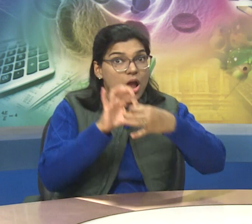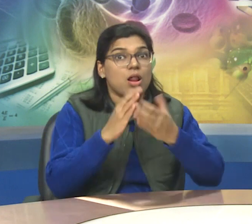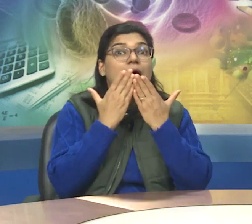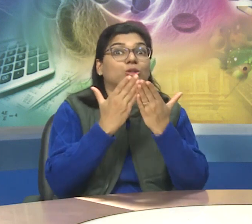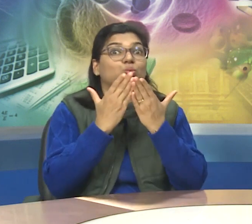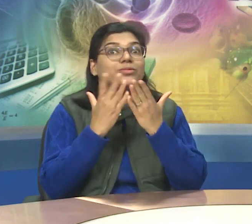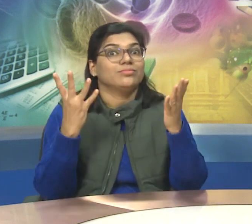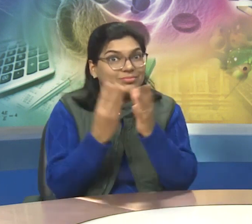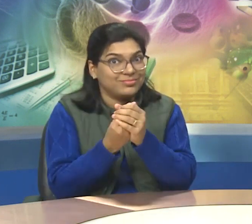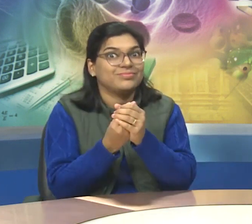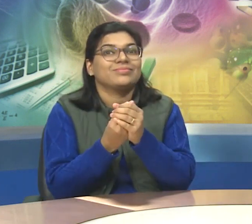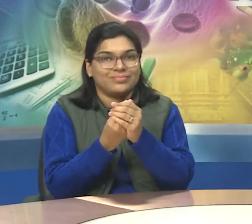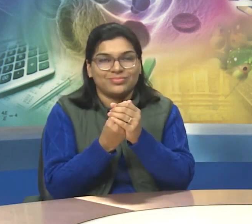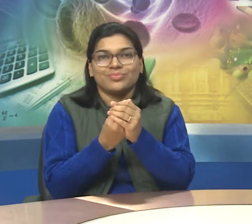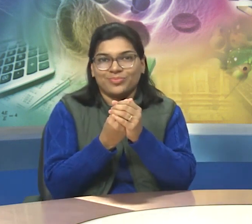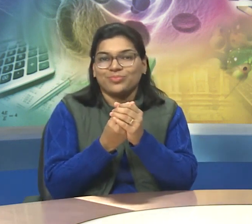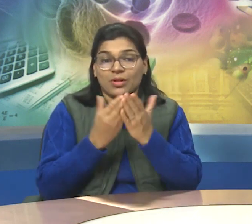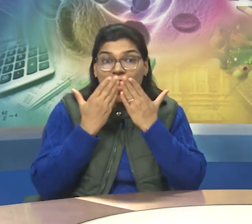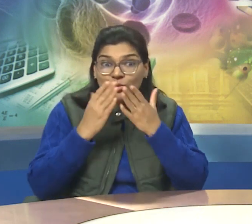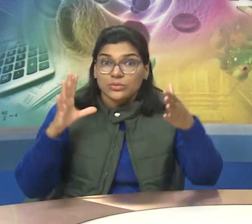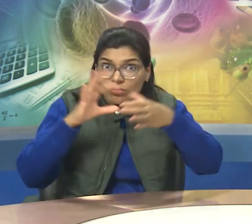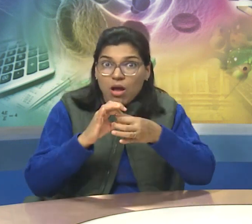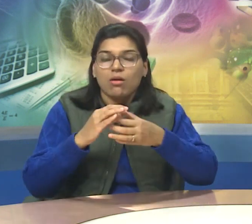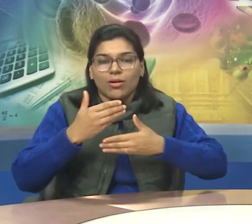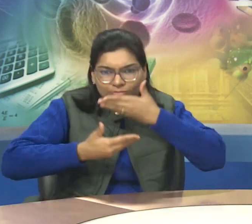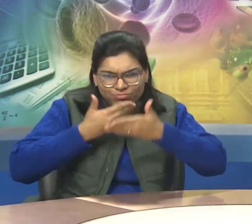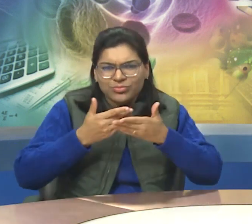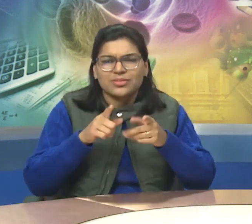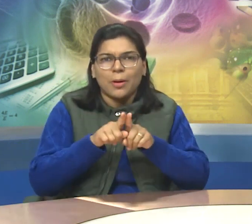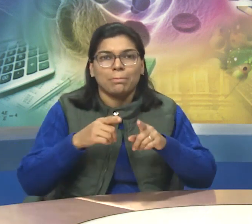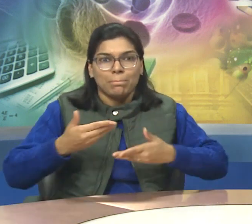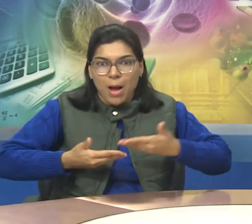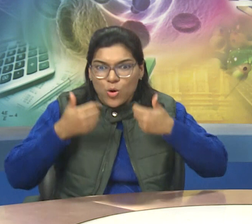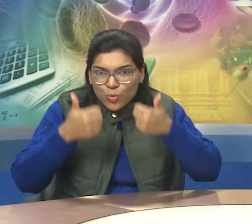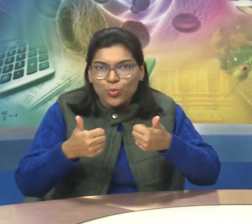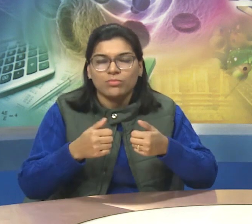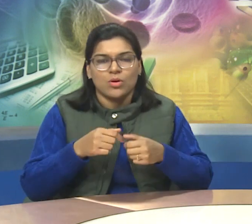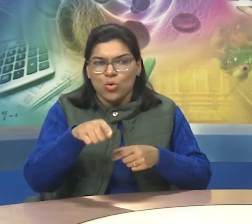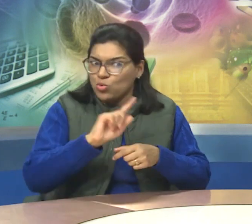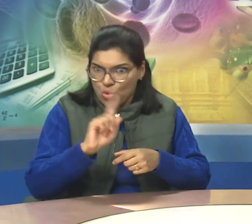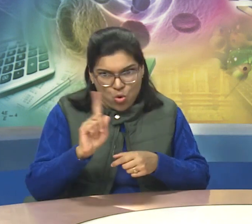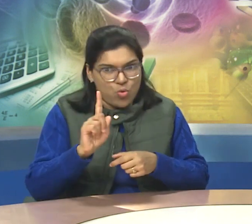And it is the purpose of education